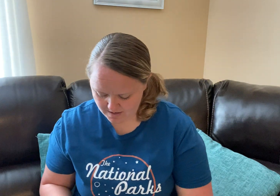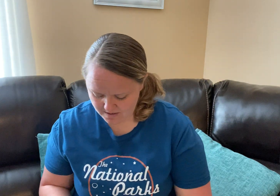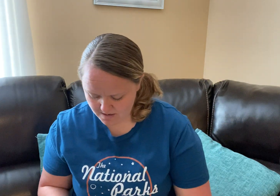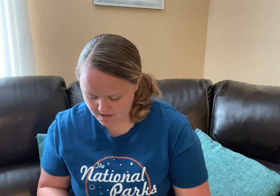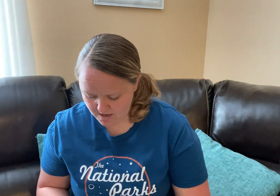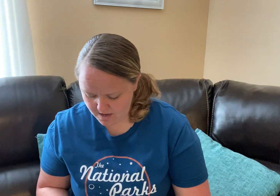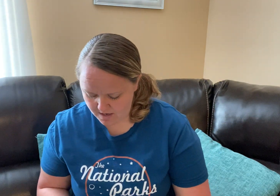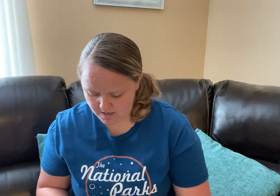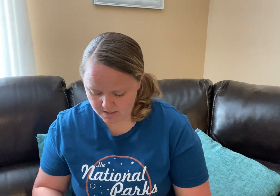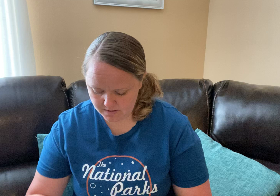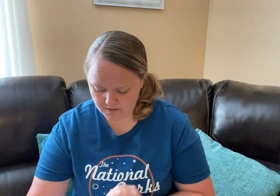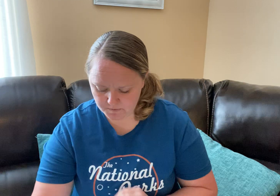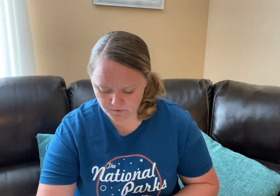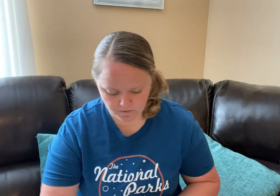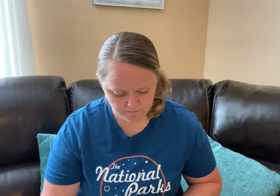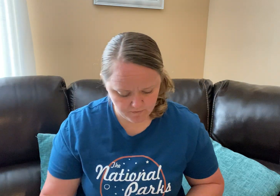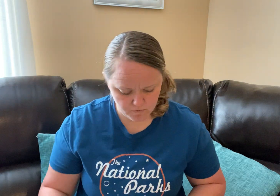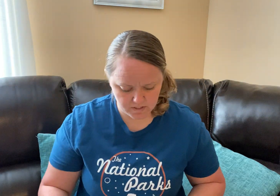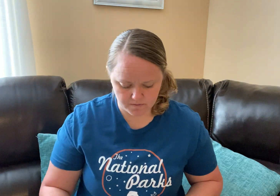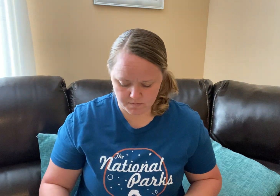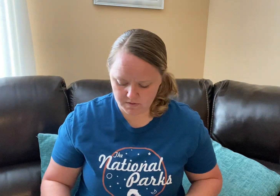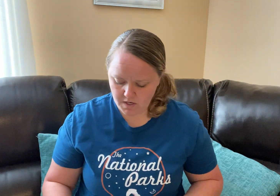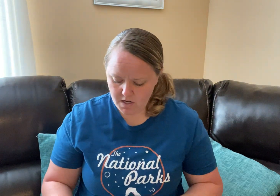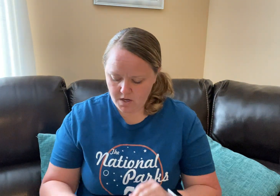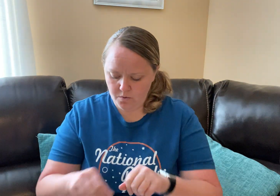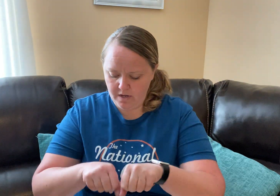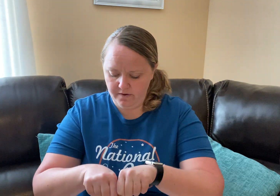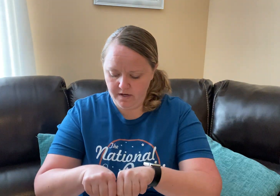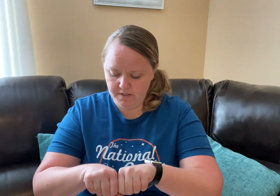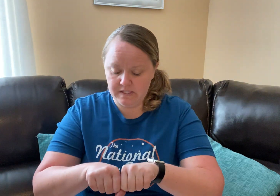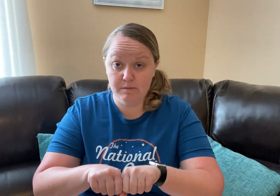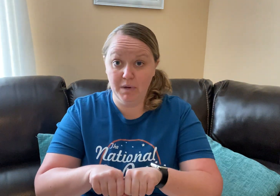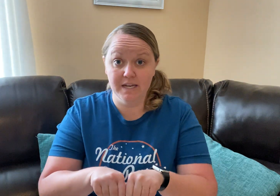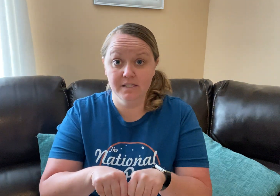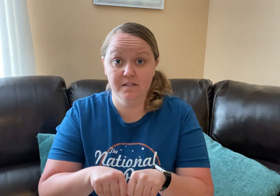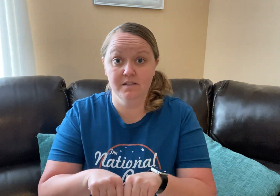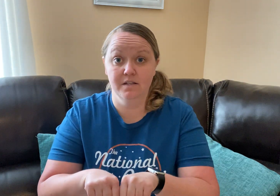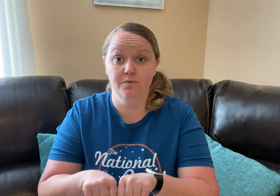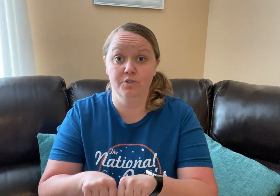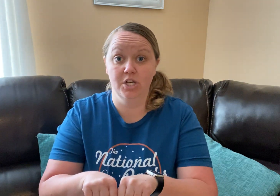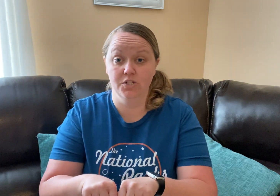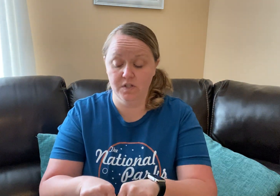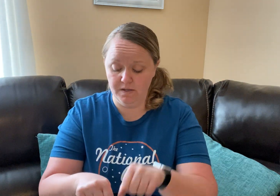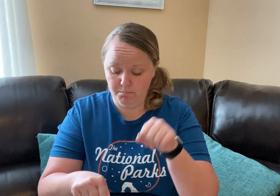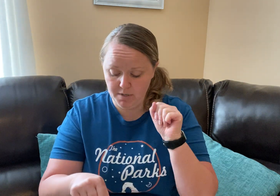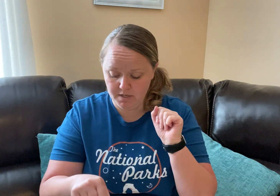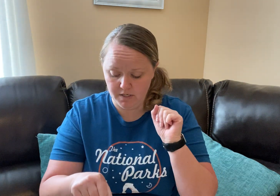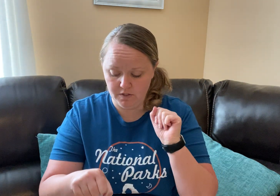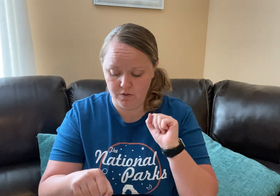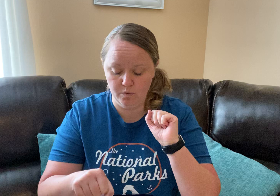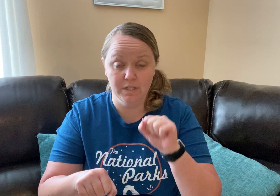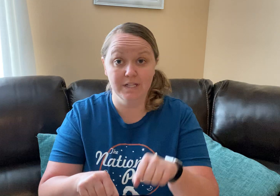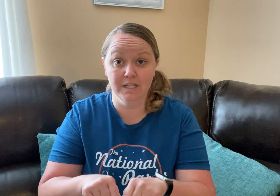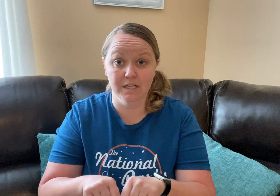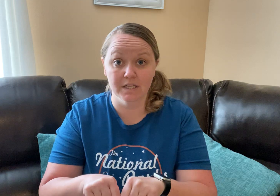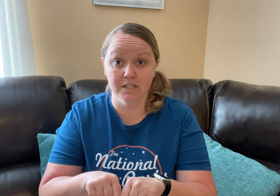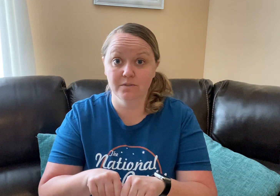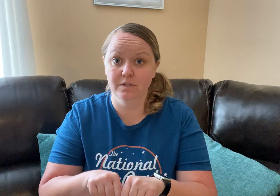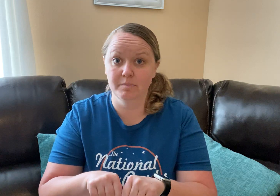And substituting phonemes, we have spice, if we change the p to ul, it